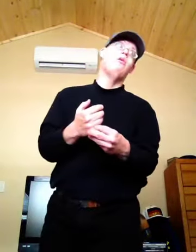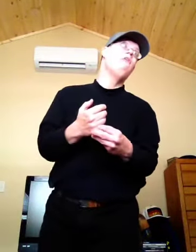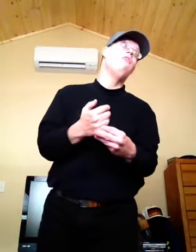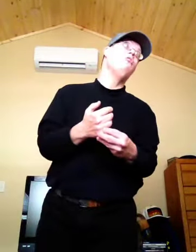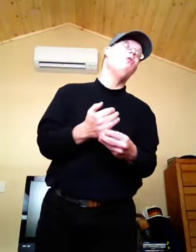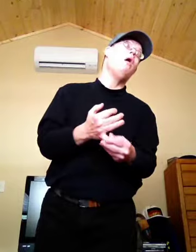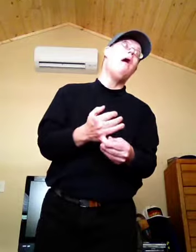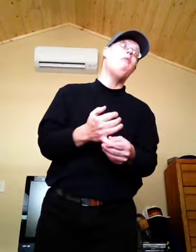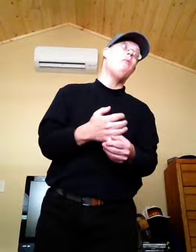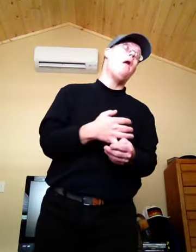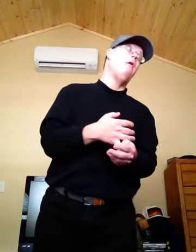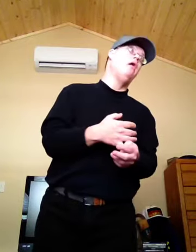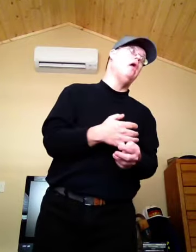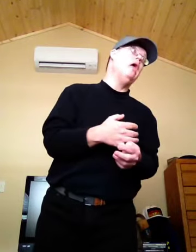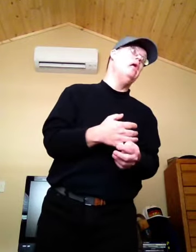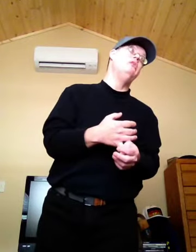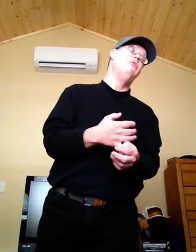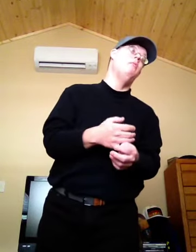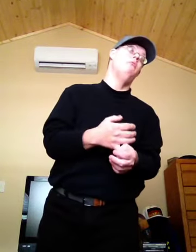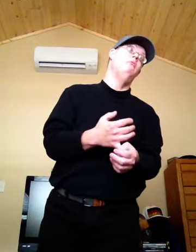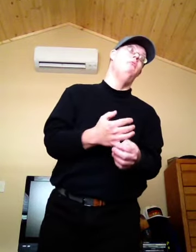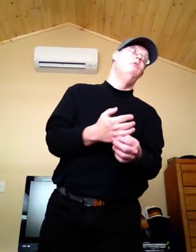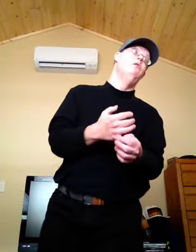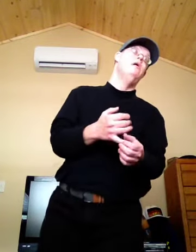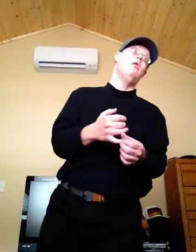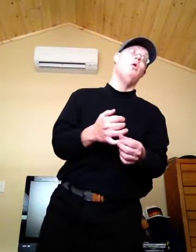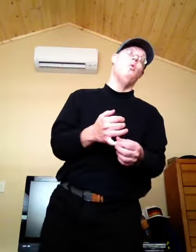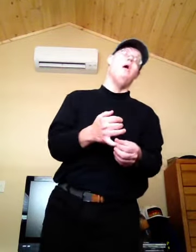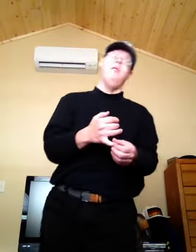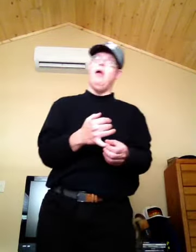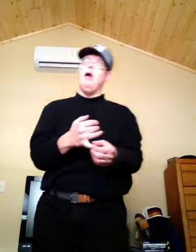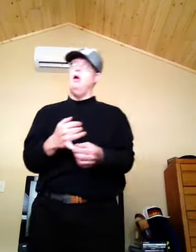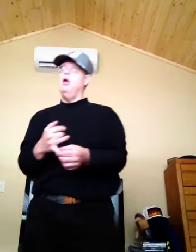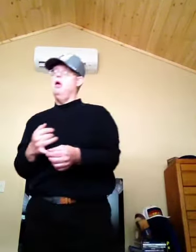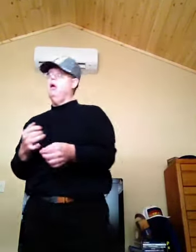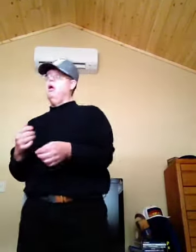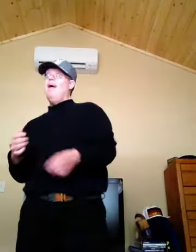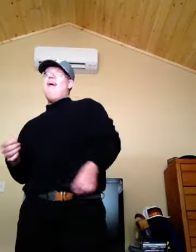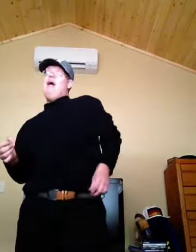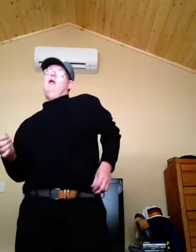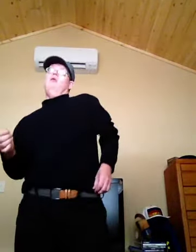if I do I will probably get in trouble. And I don't want that. And.